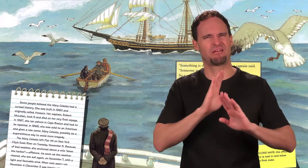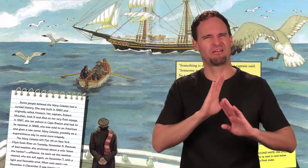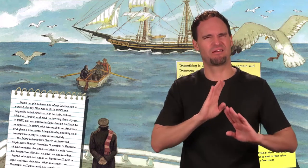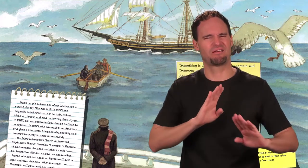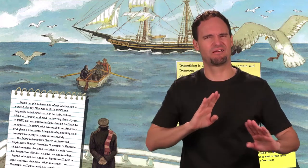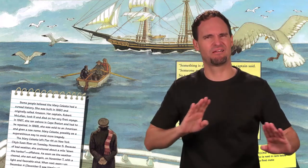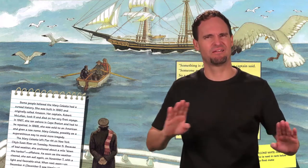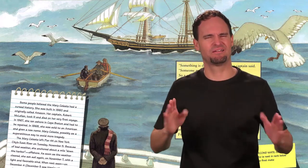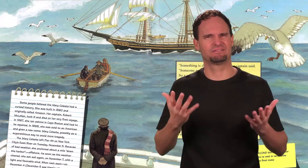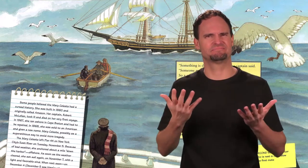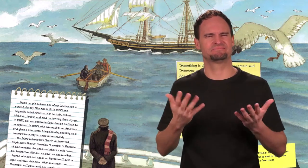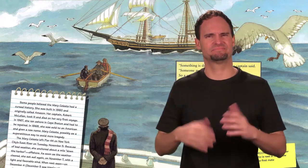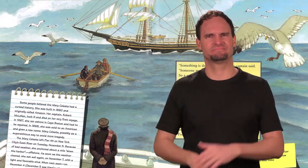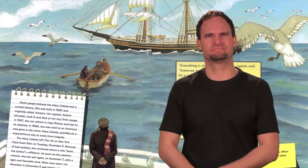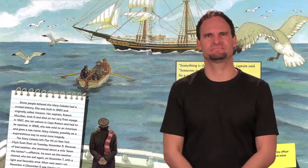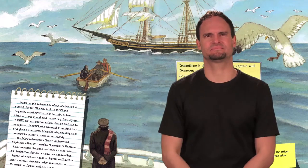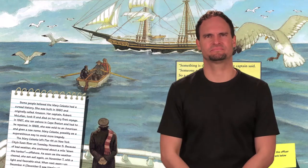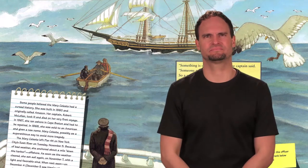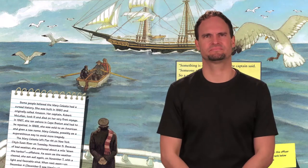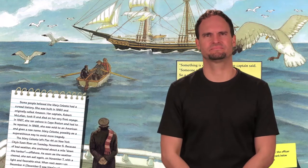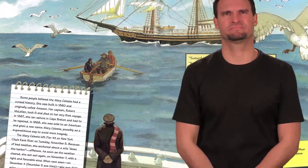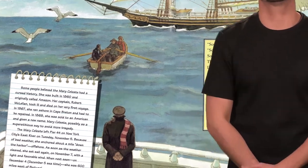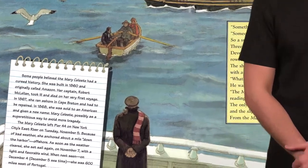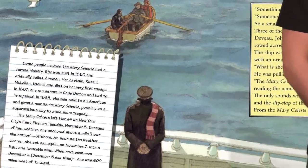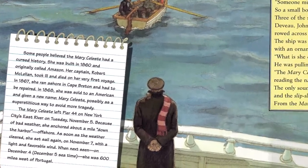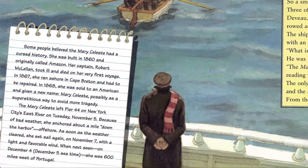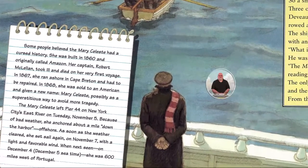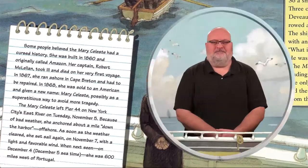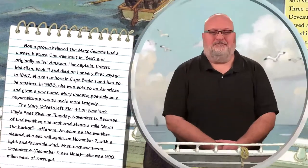From the Mary Celeste there was silence.